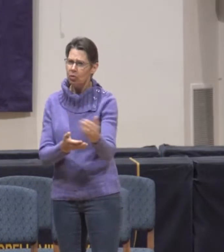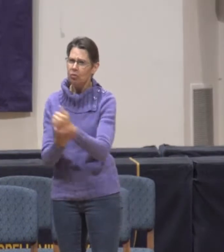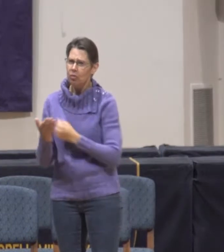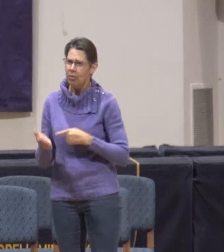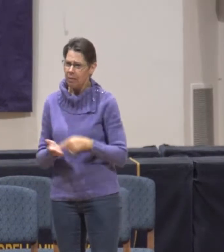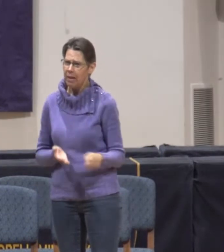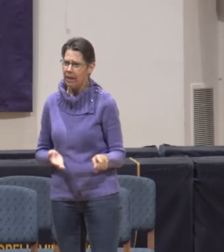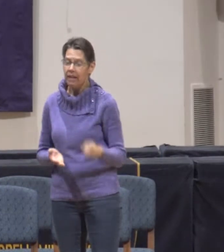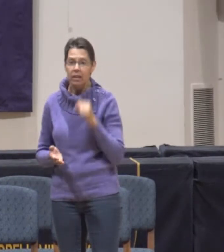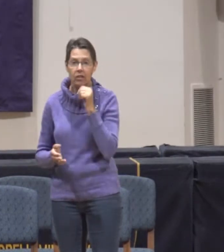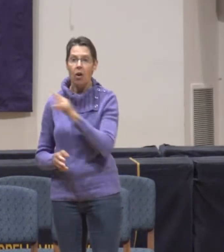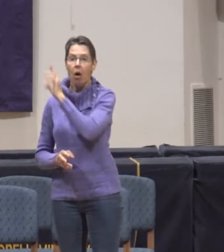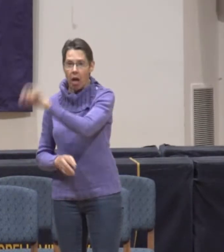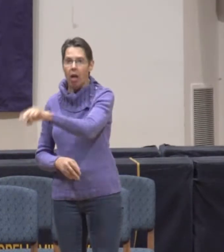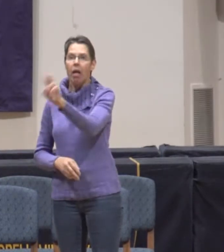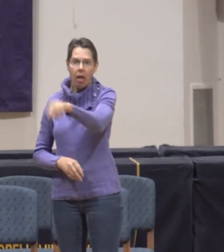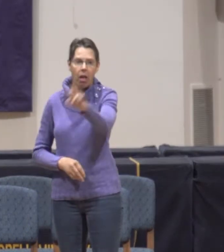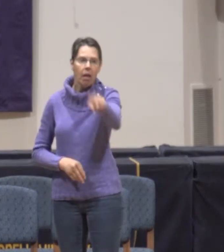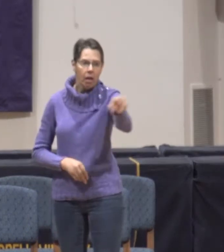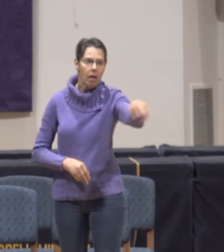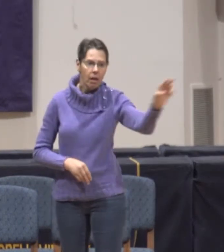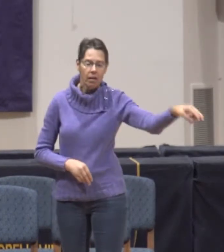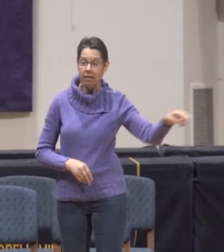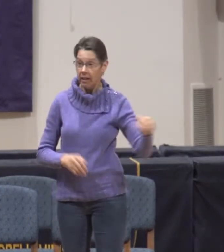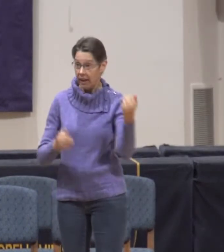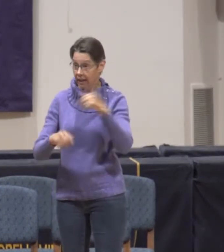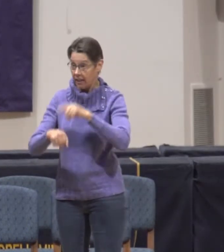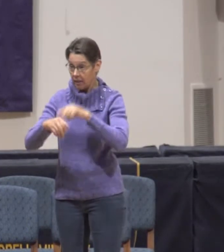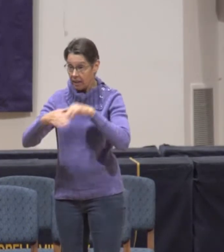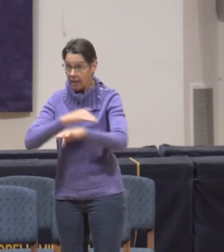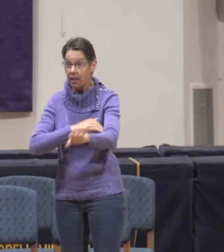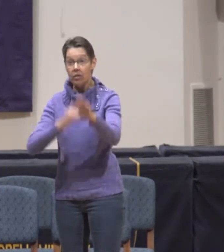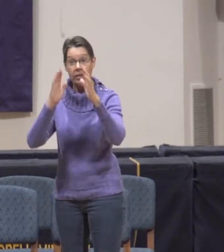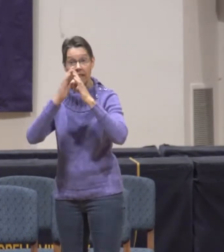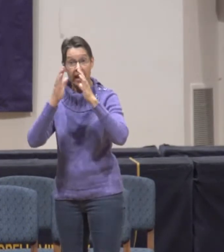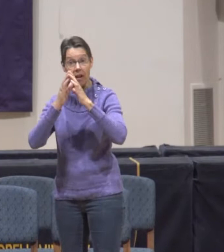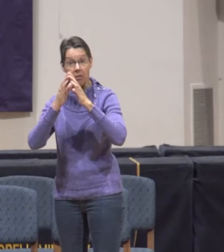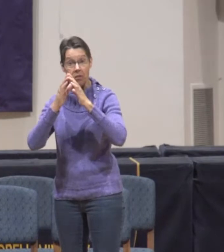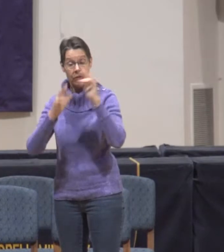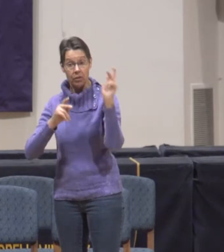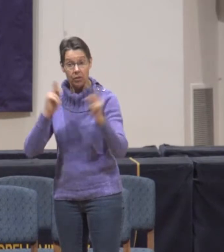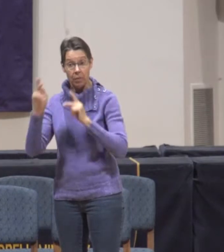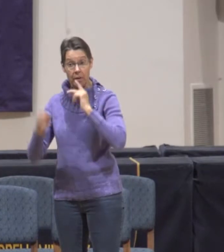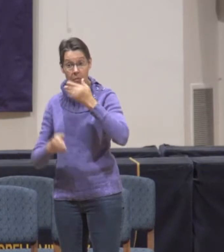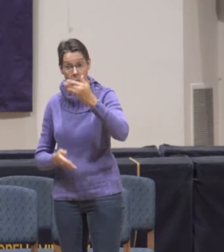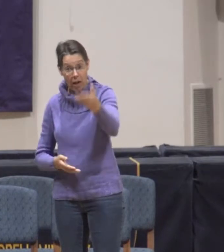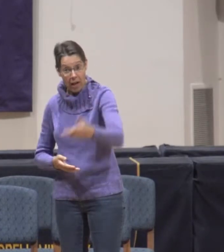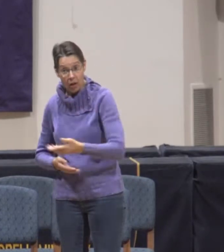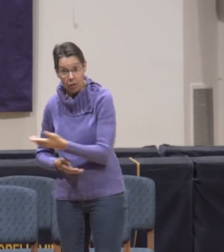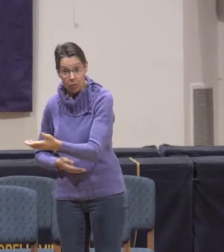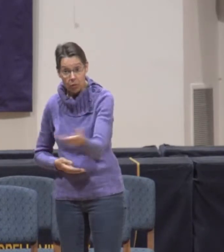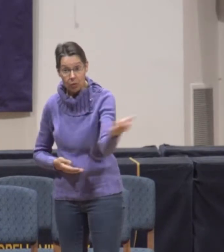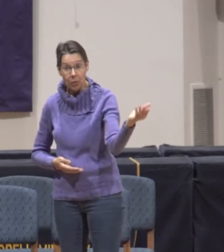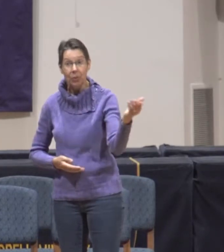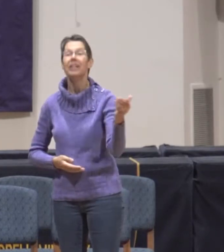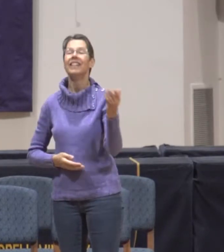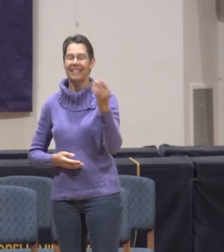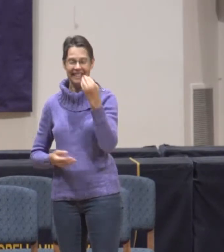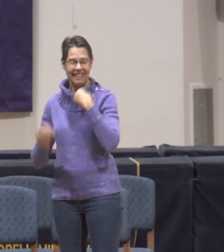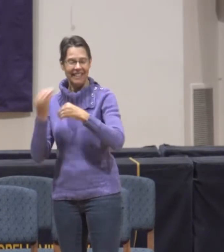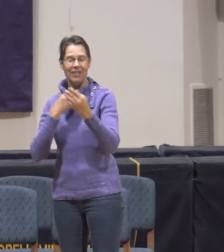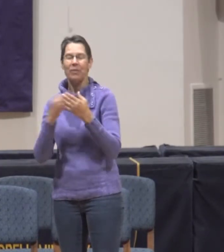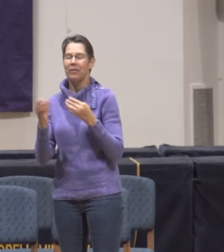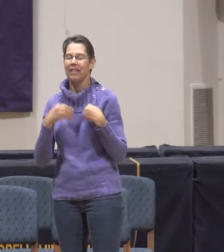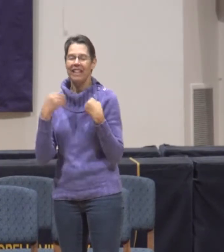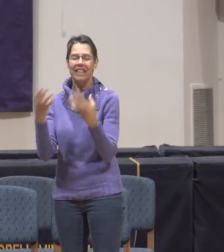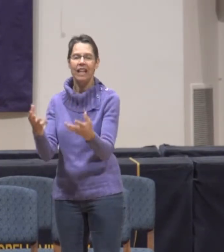house to house. Whenever you enter a town and its people welcome you, eat what is set before you. Cure the sick who are there and say to them, the